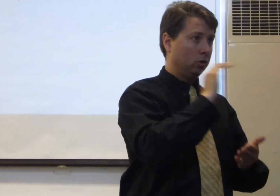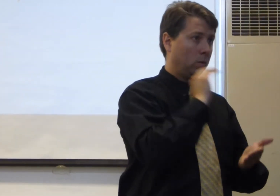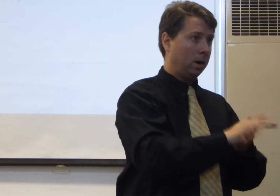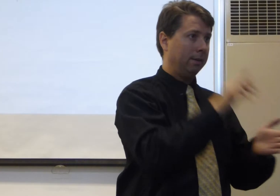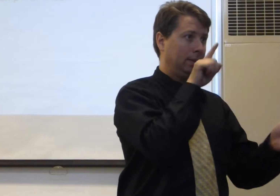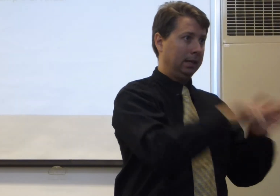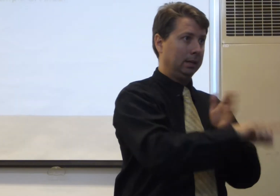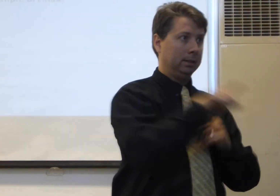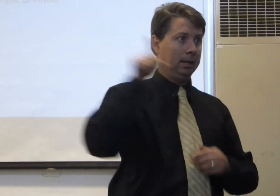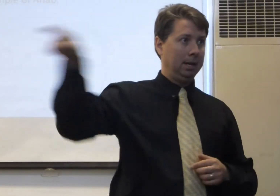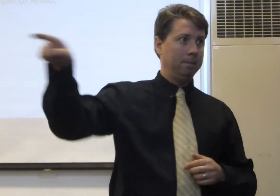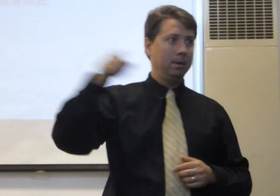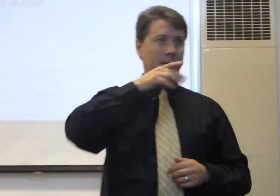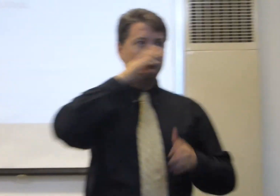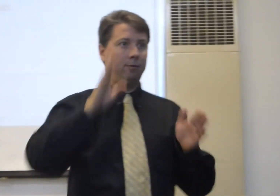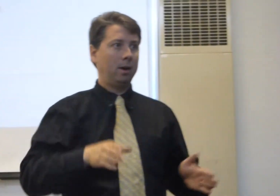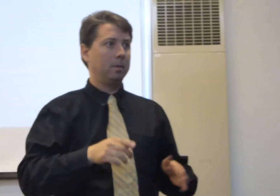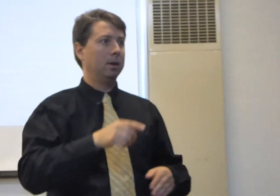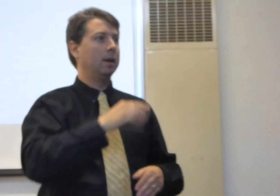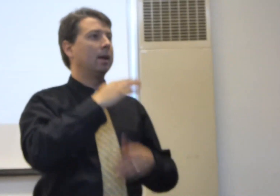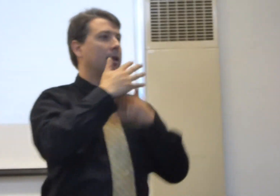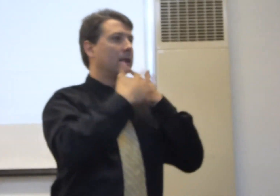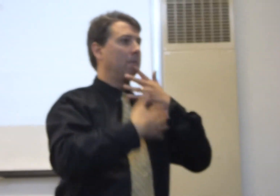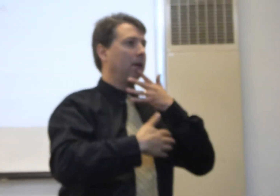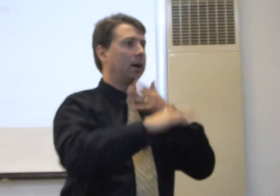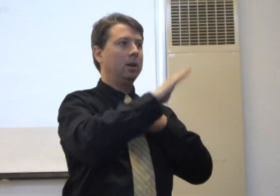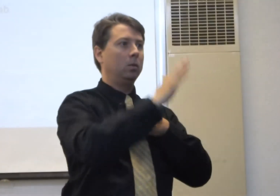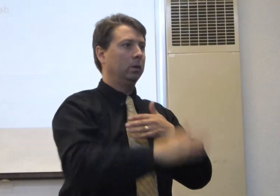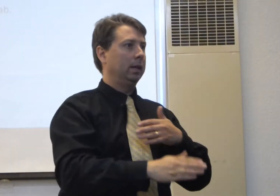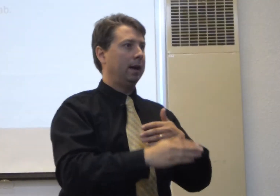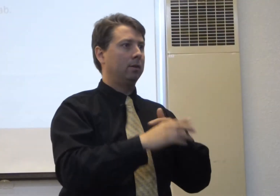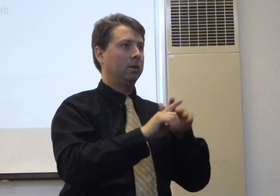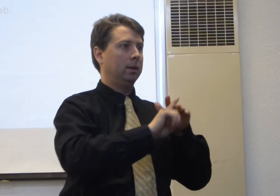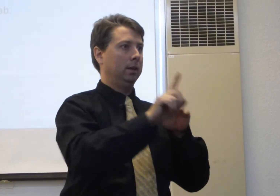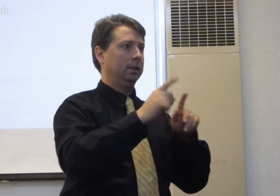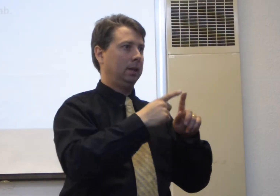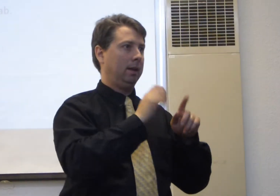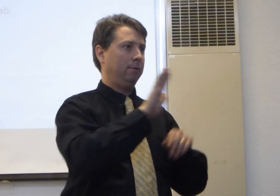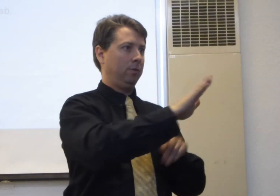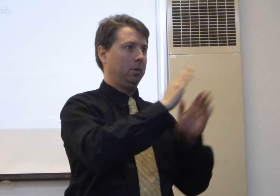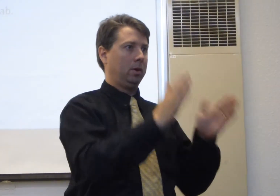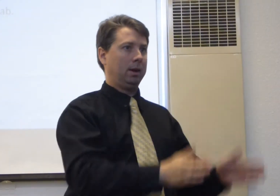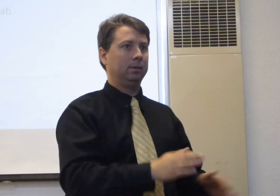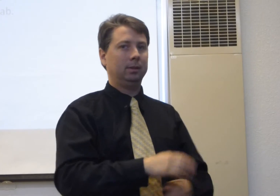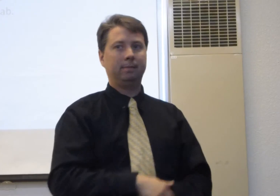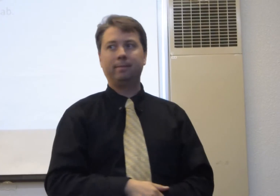you were right to kill the king of the farmer. The bride would never be the same for the house of